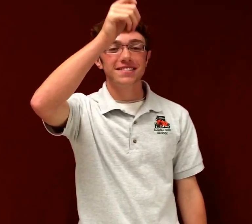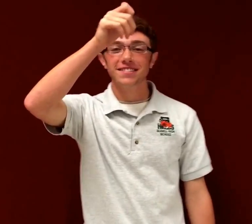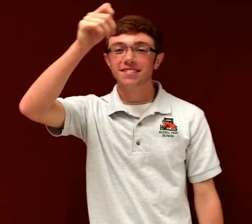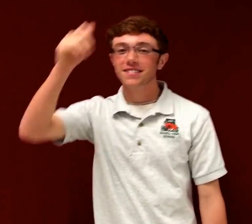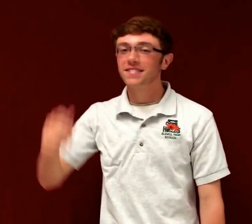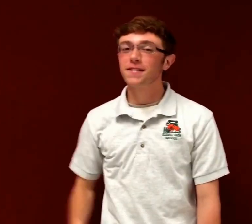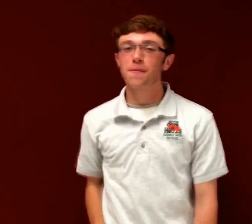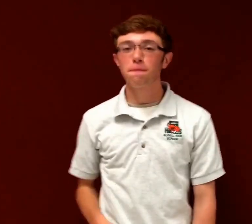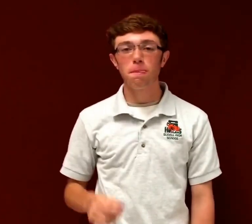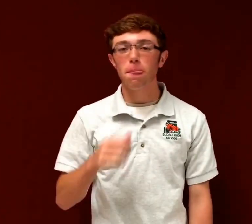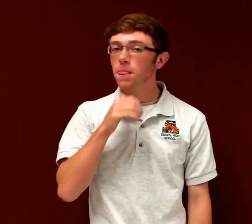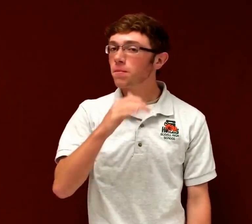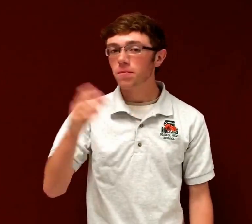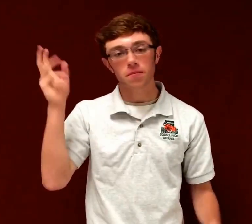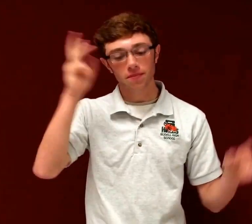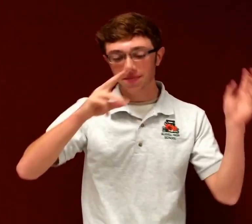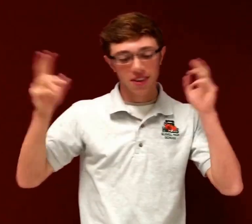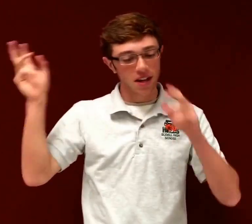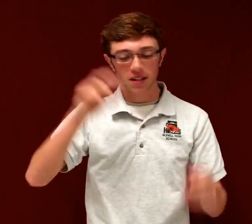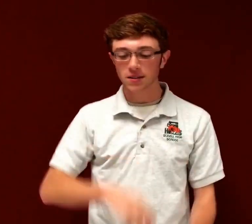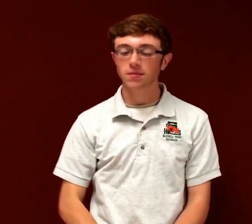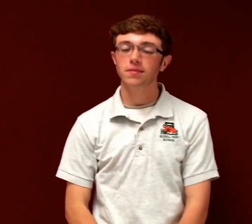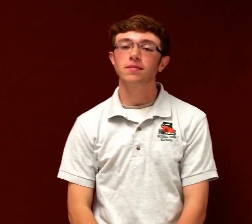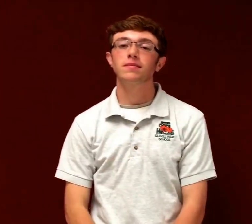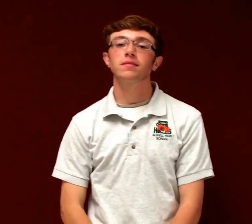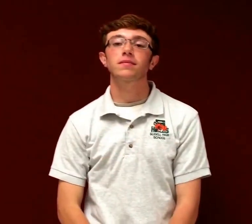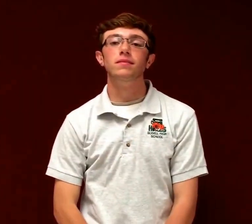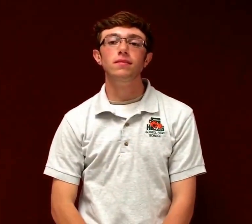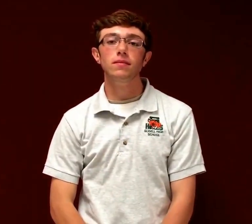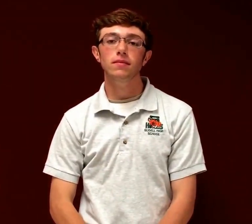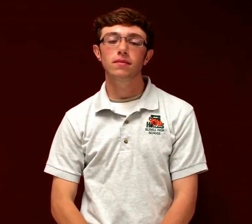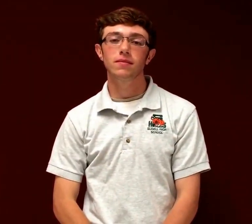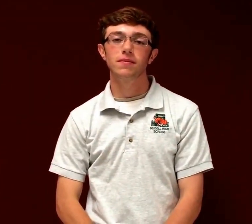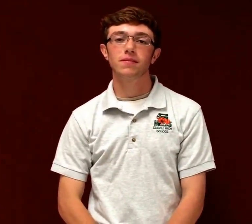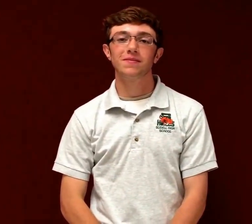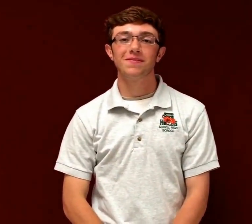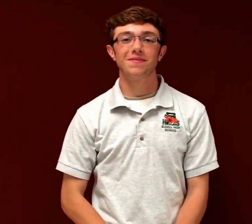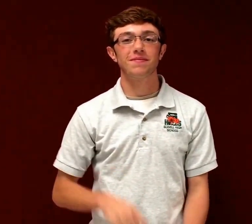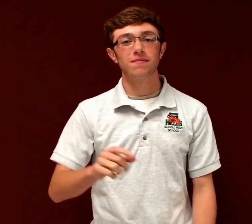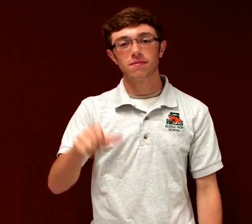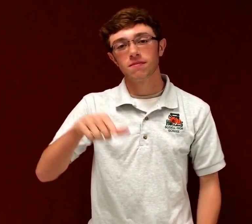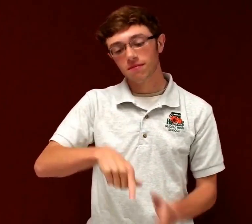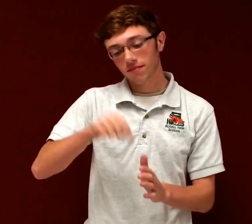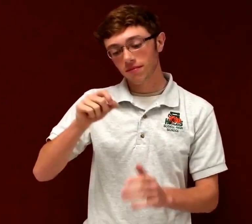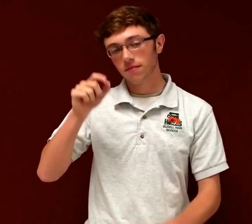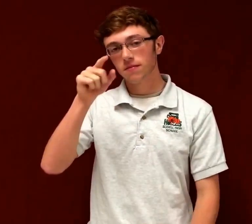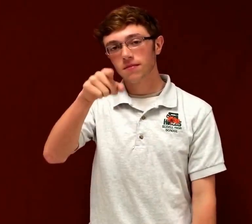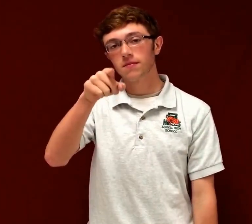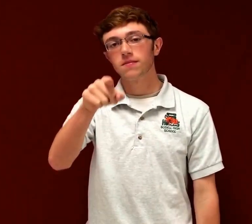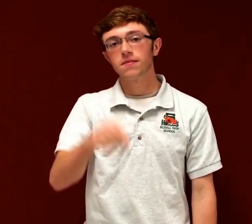Oh, don't you worry. You'll find yourself.